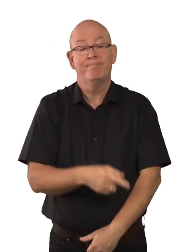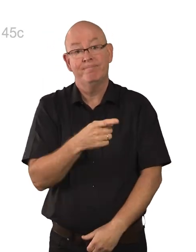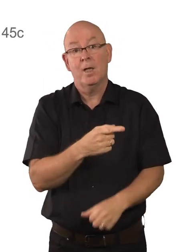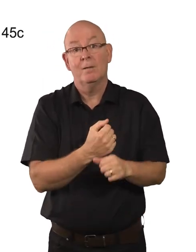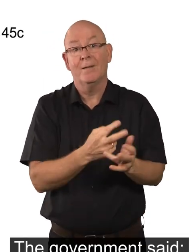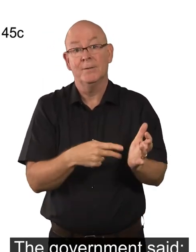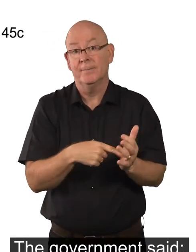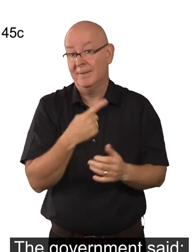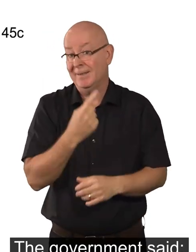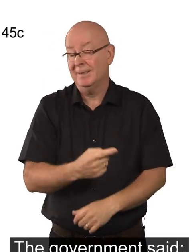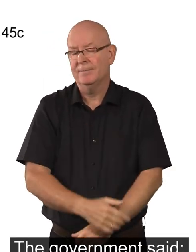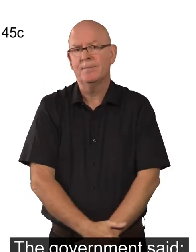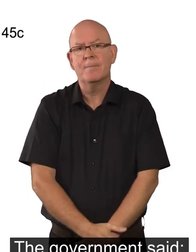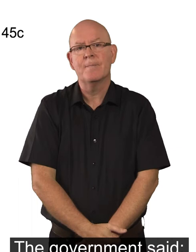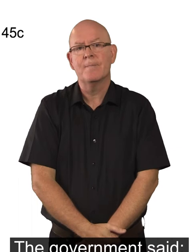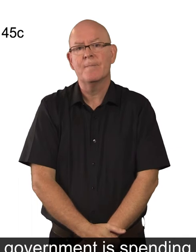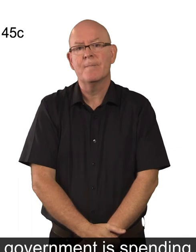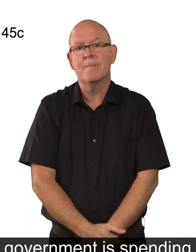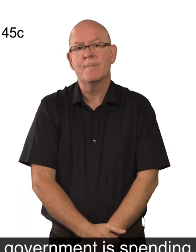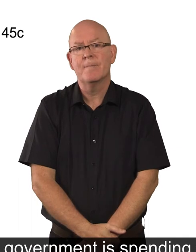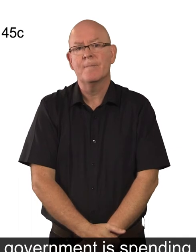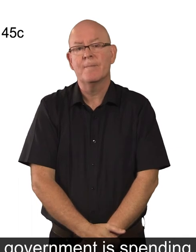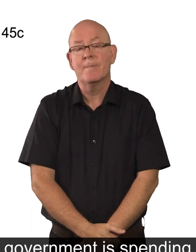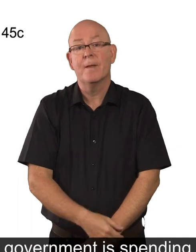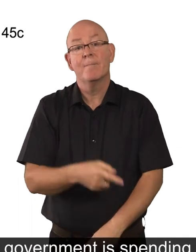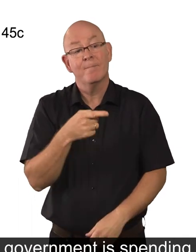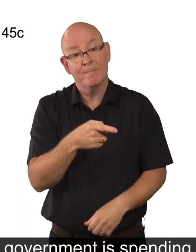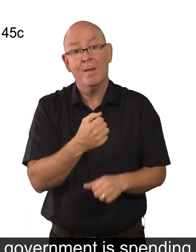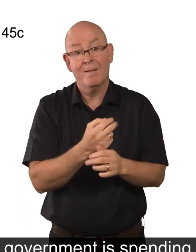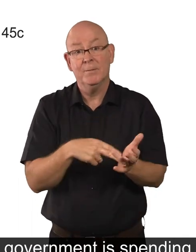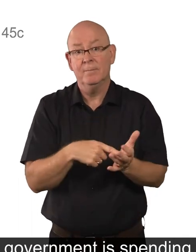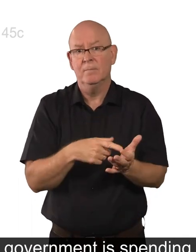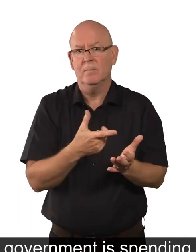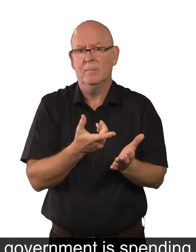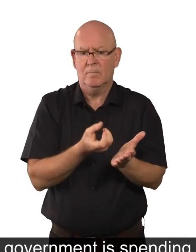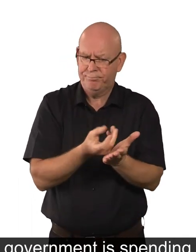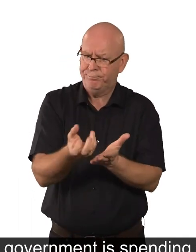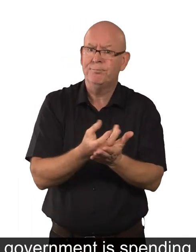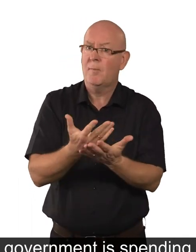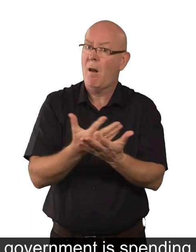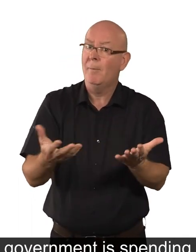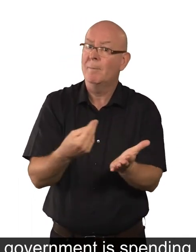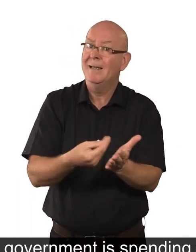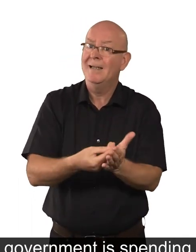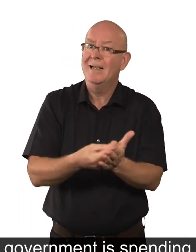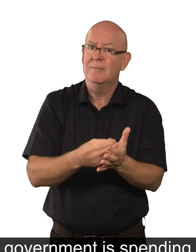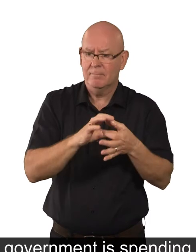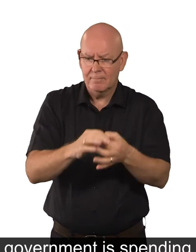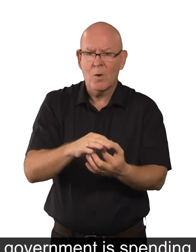The government said The government is spending a lot of money on social care services.